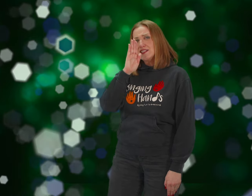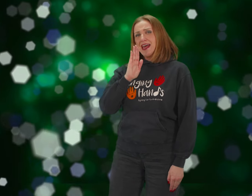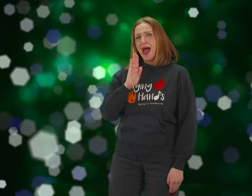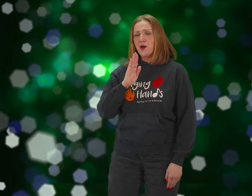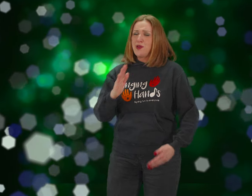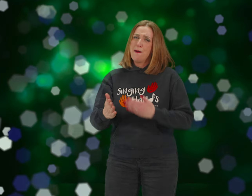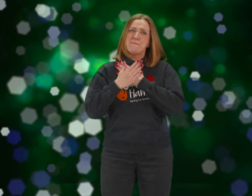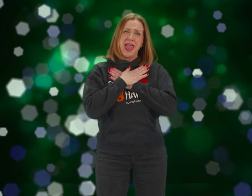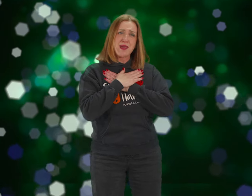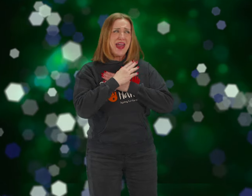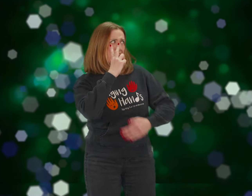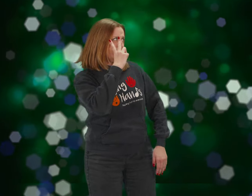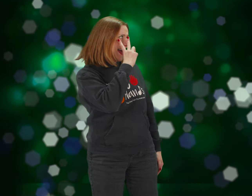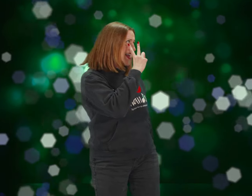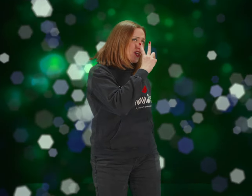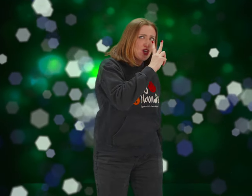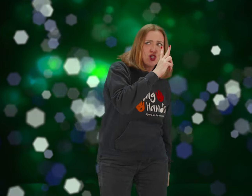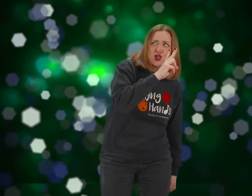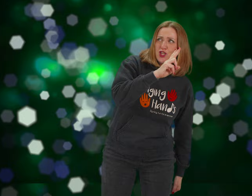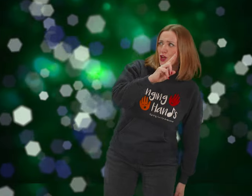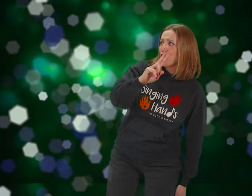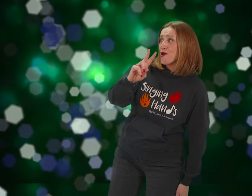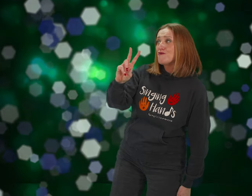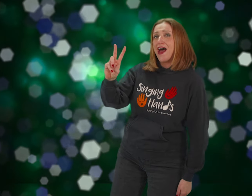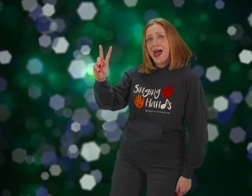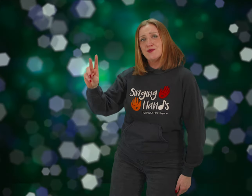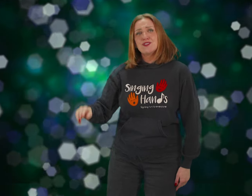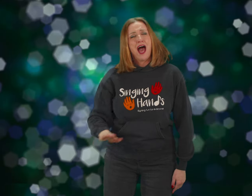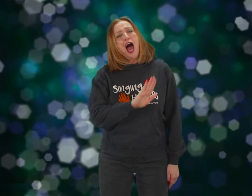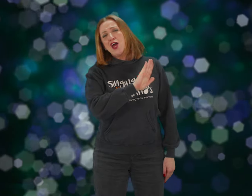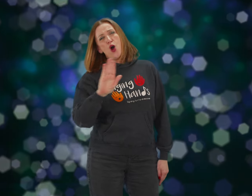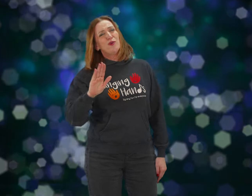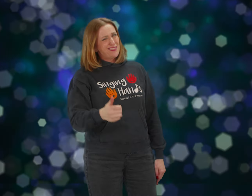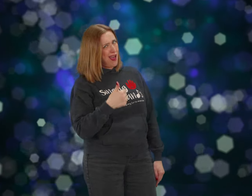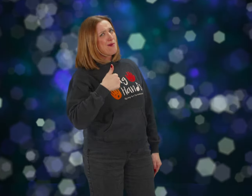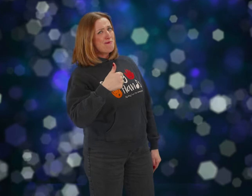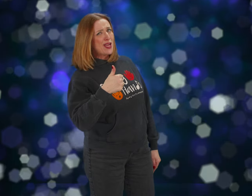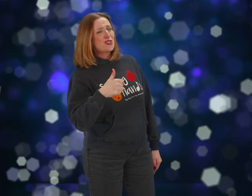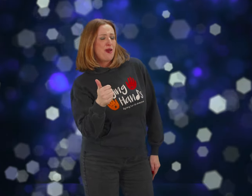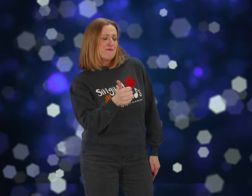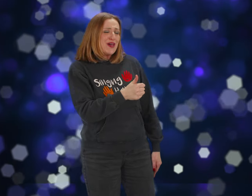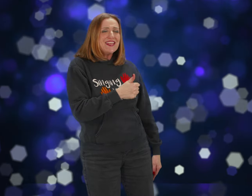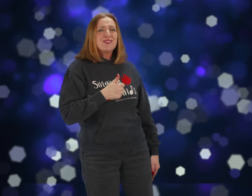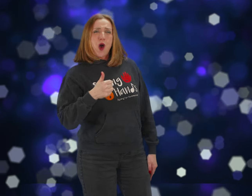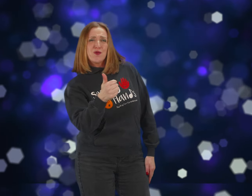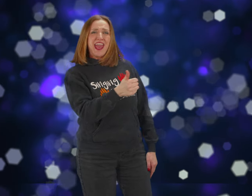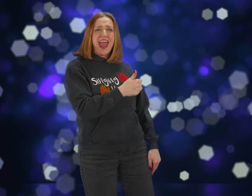down, baby. Take a good look around. I know it's not much, but it's okay.